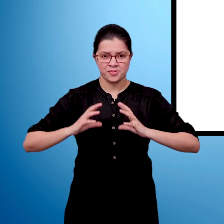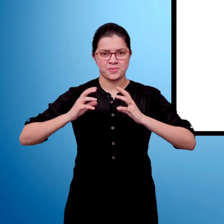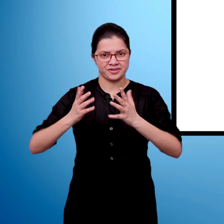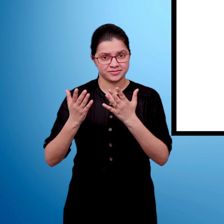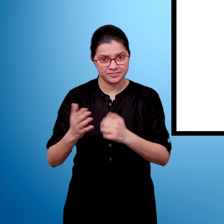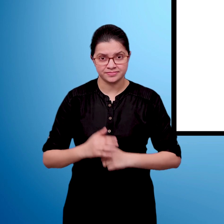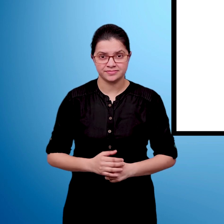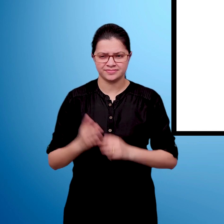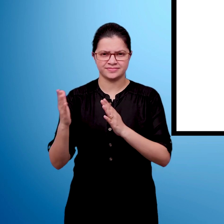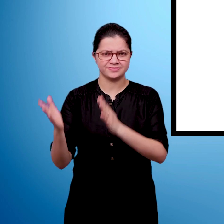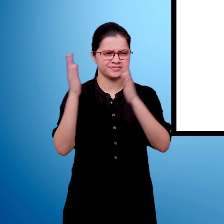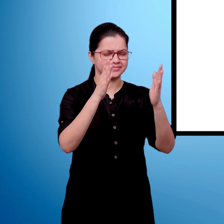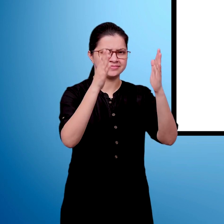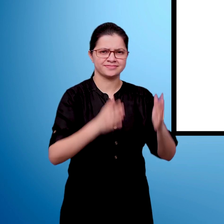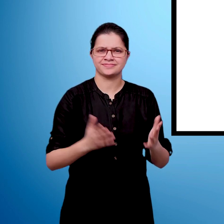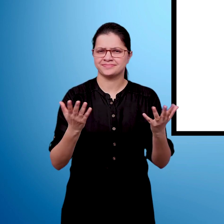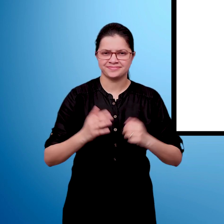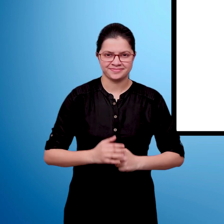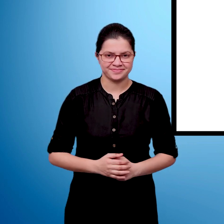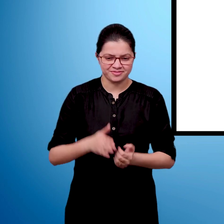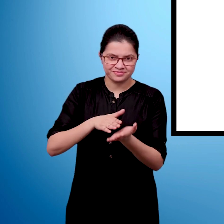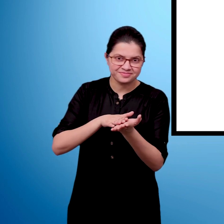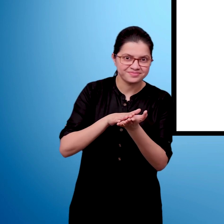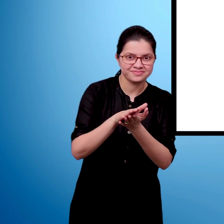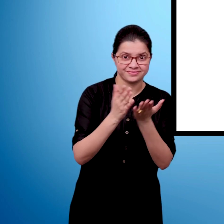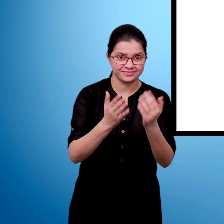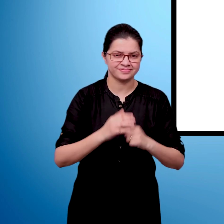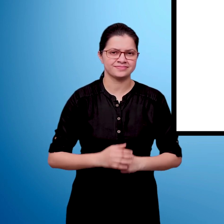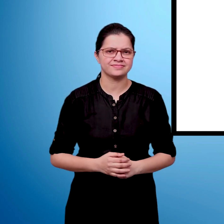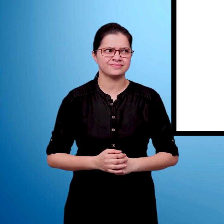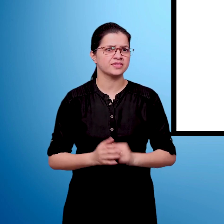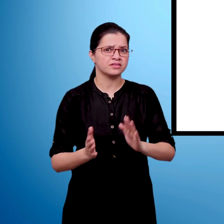The columns are objects, rolls,